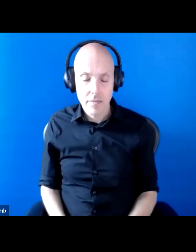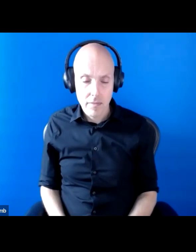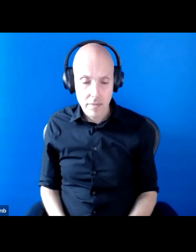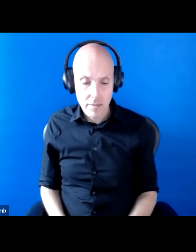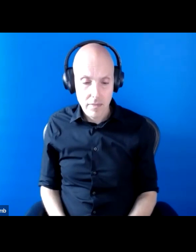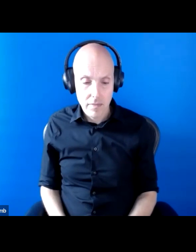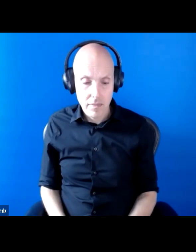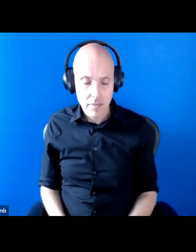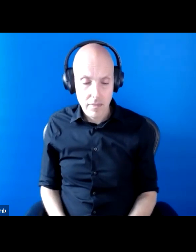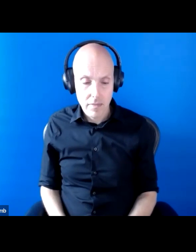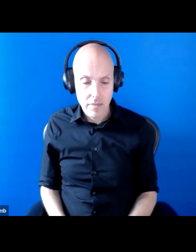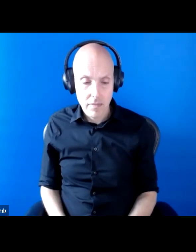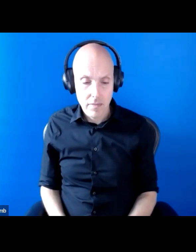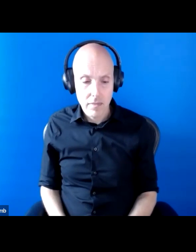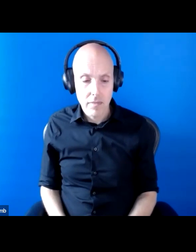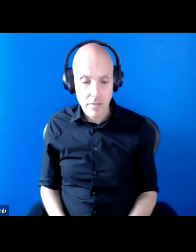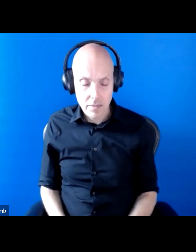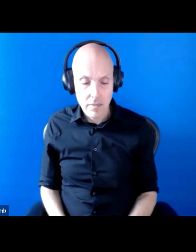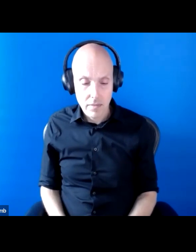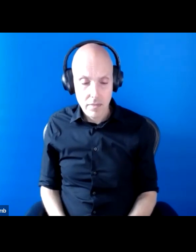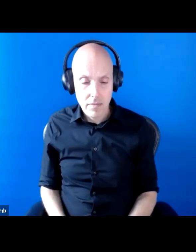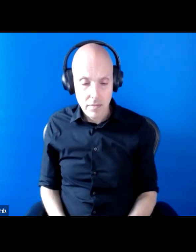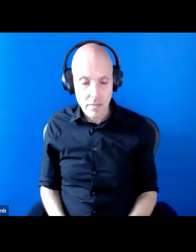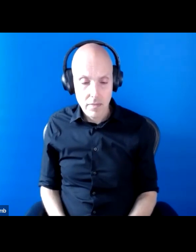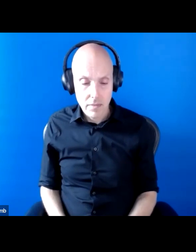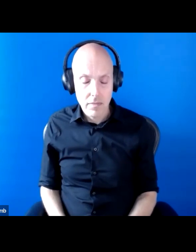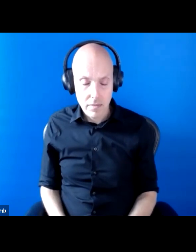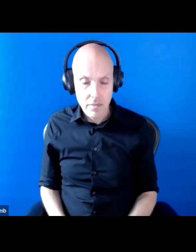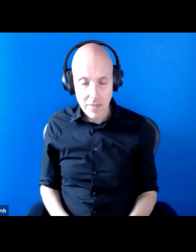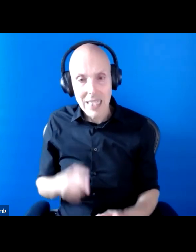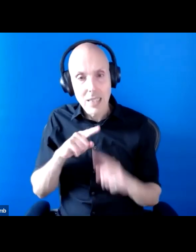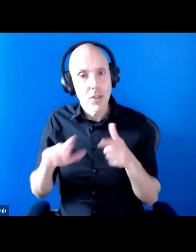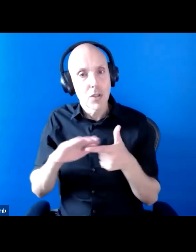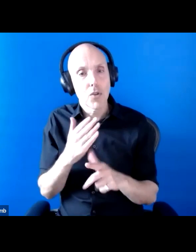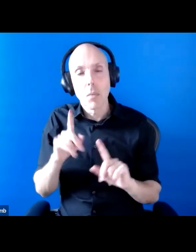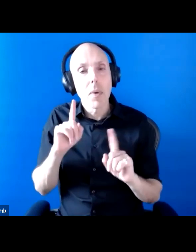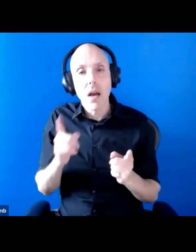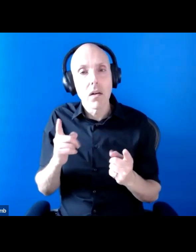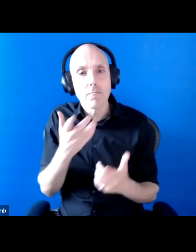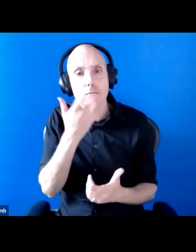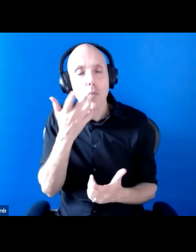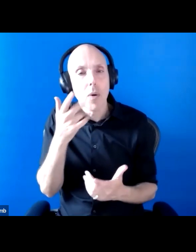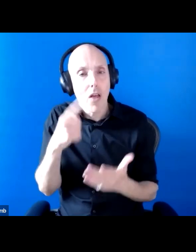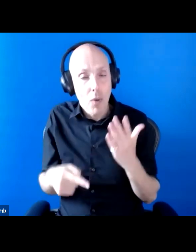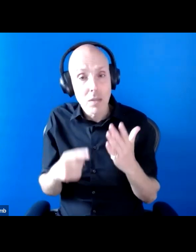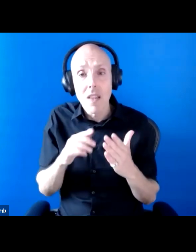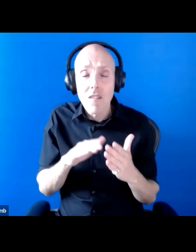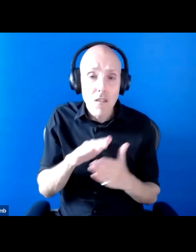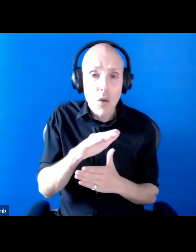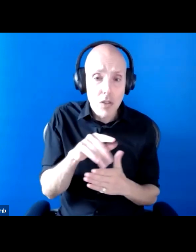easily be able to keep warm in other ways, but there will be many, many disabled people who use health related